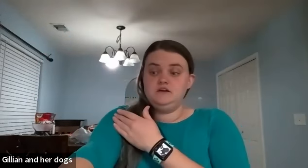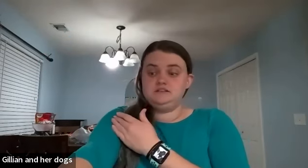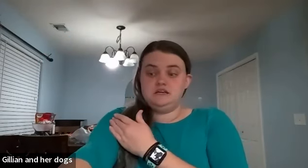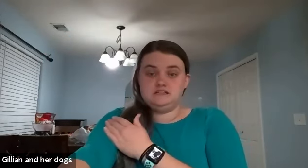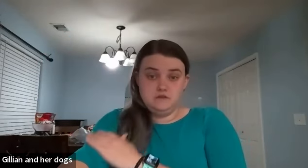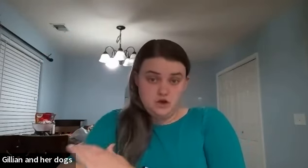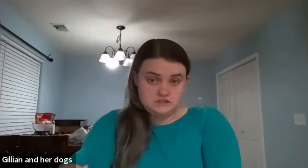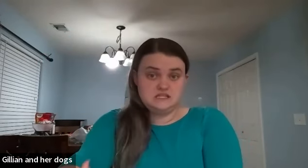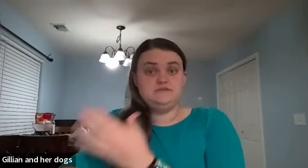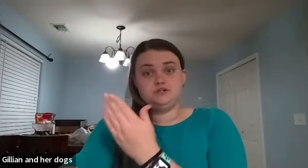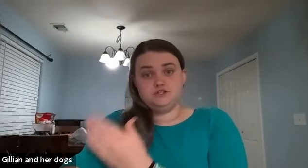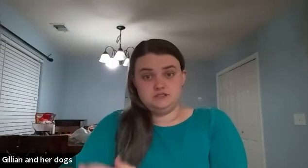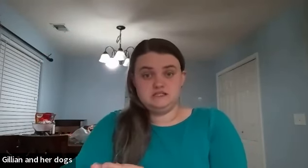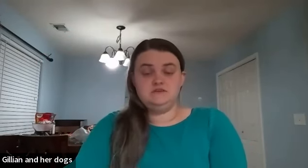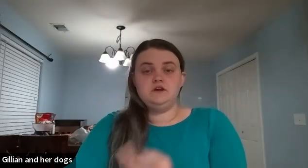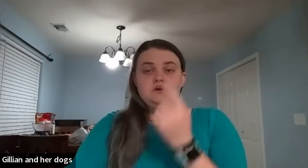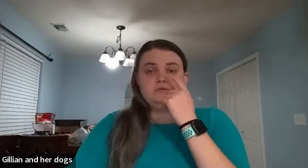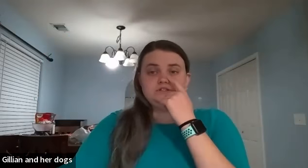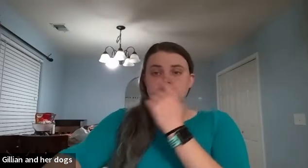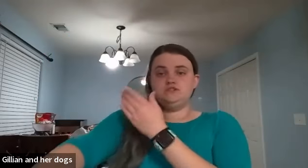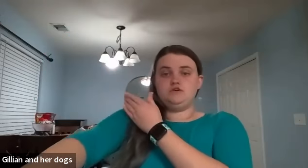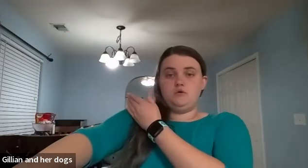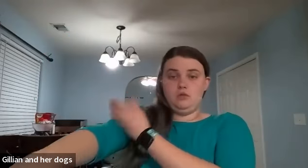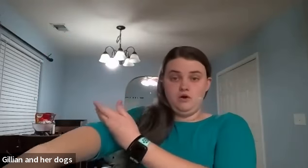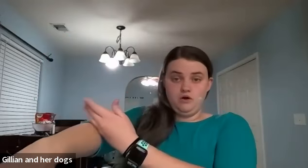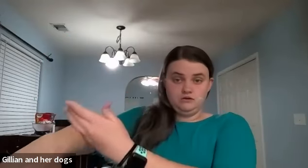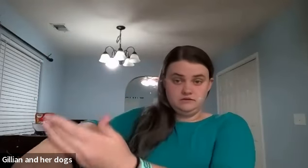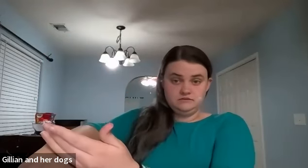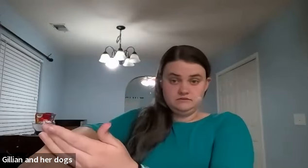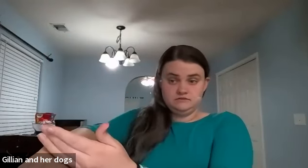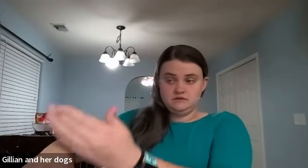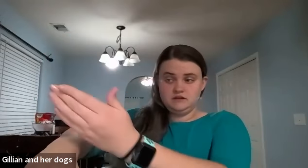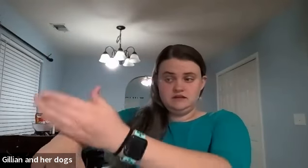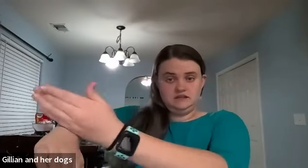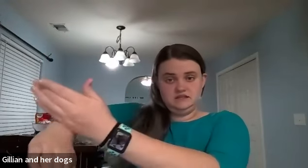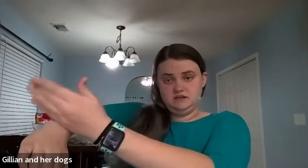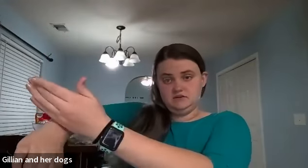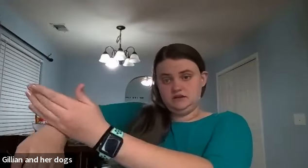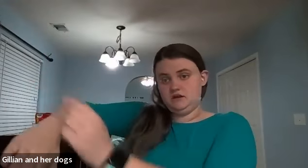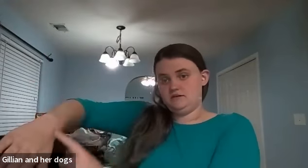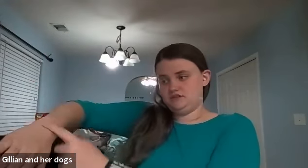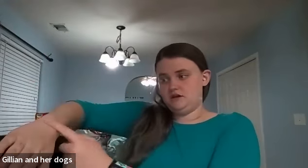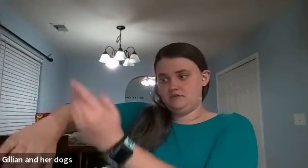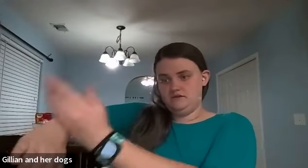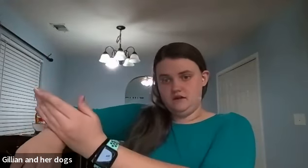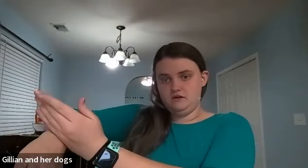saying it's a long sleeve or short sleeve what you'll do is you'll go long and like to here like you kind of stop right there